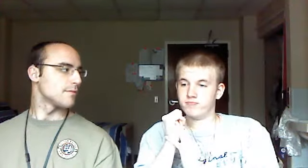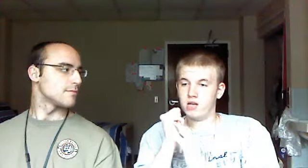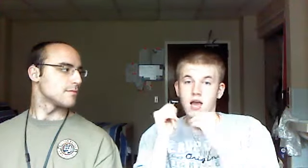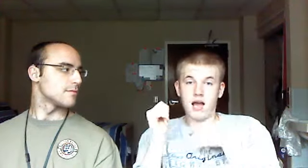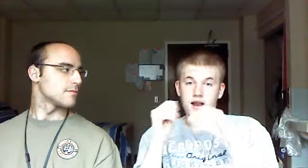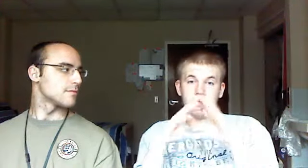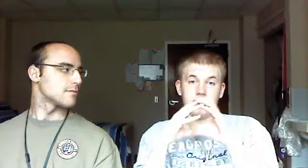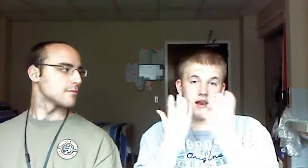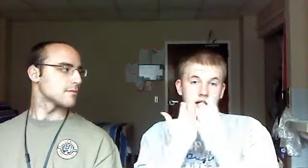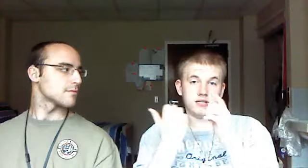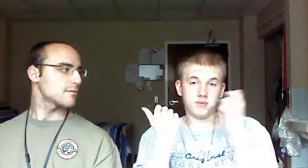I like class.